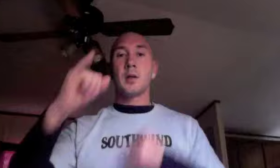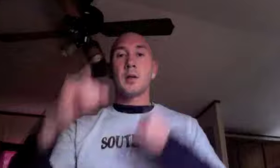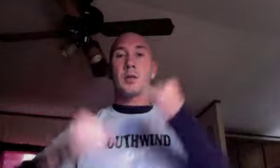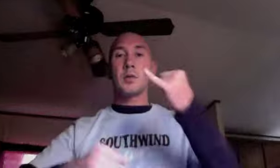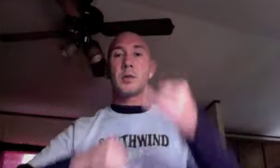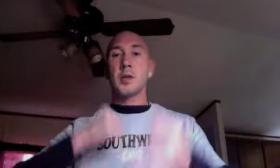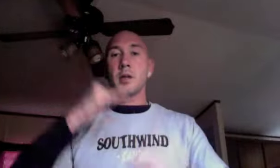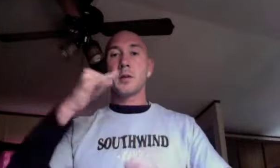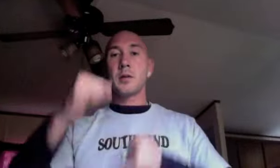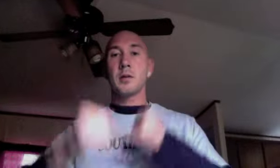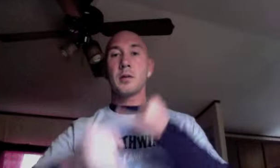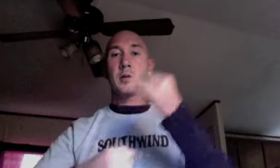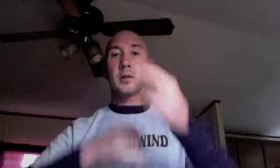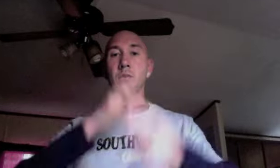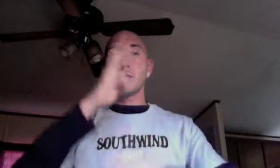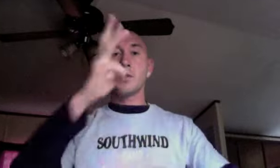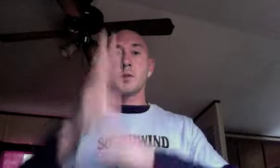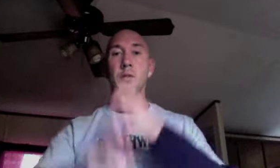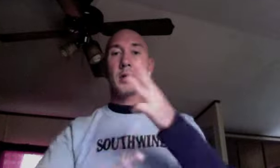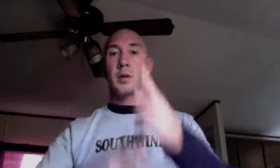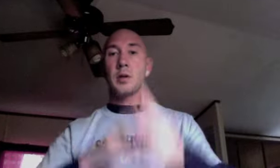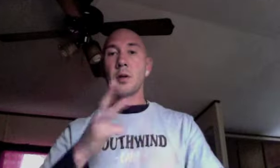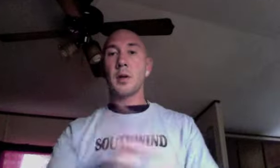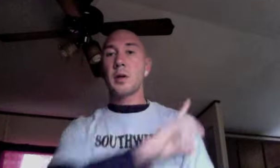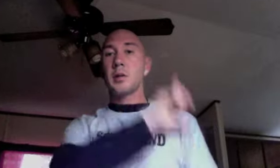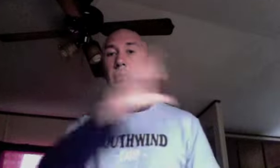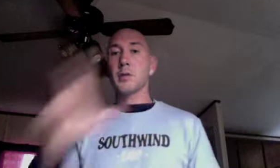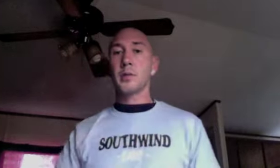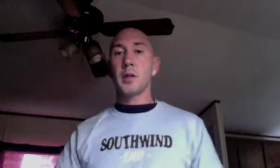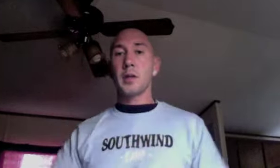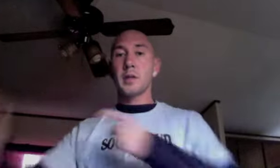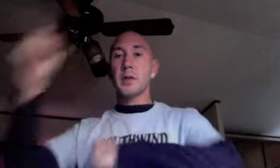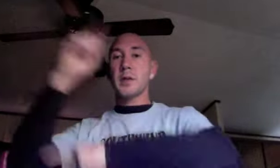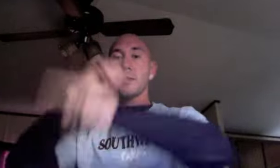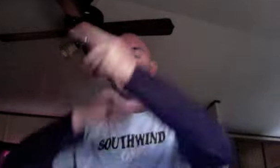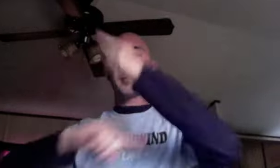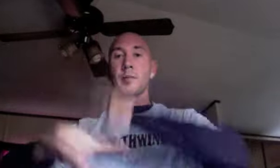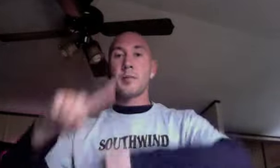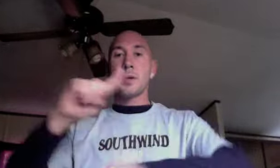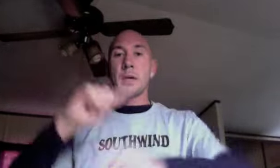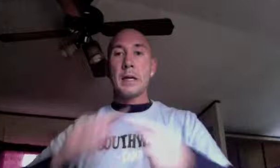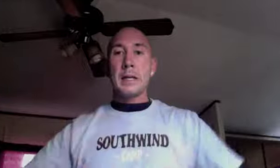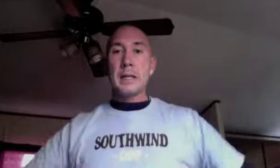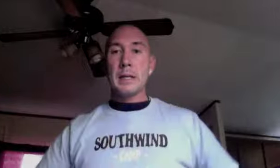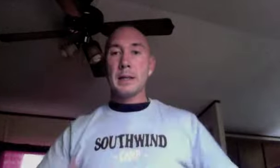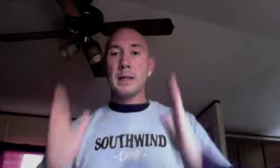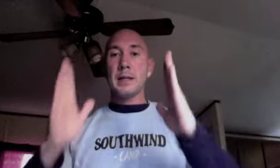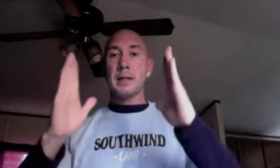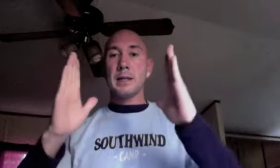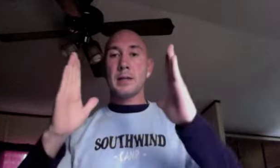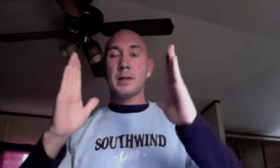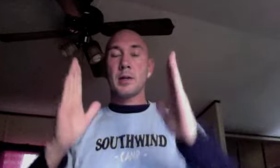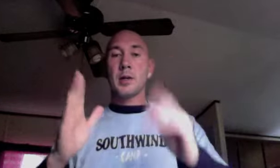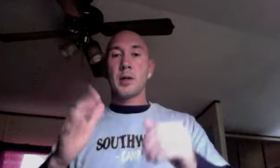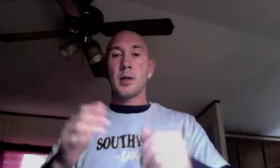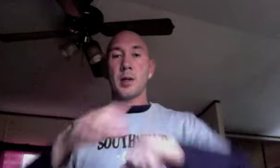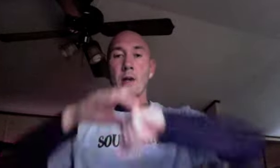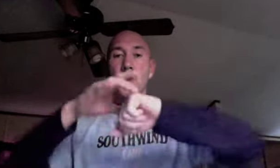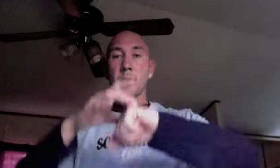Joy to the world, the Lord has come, let earth